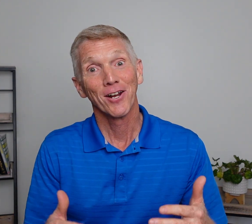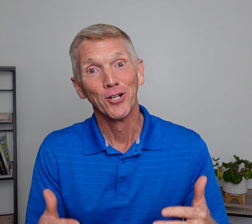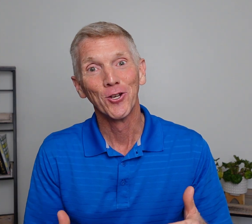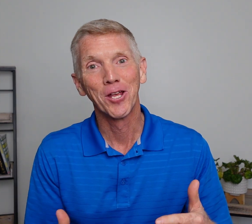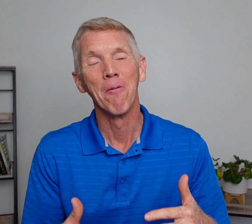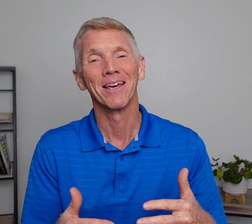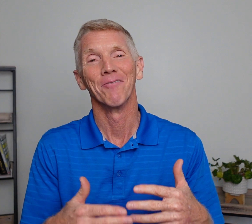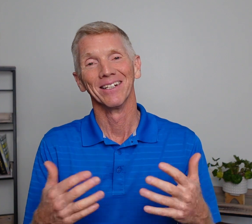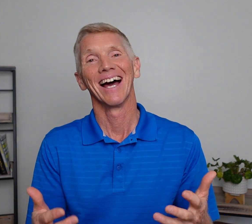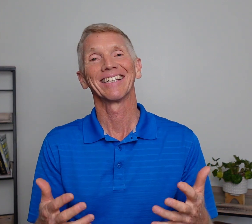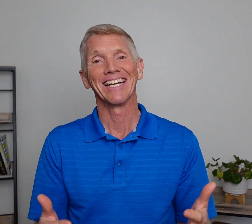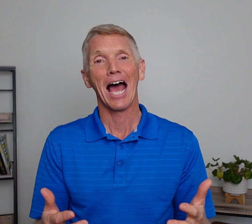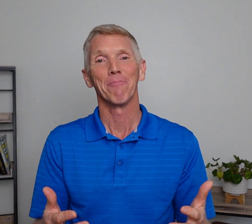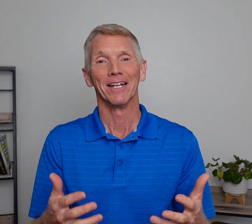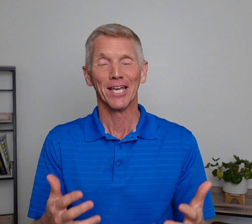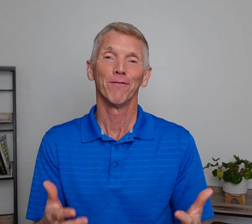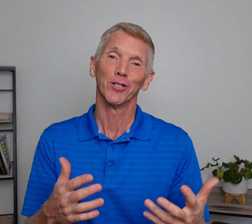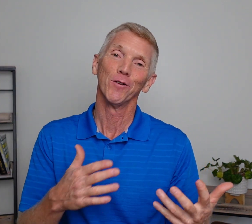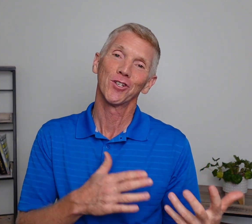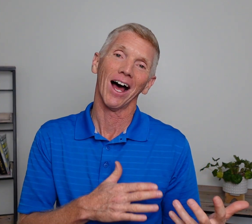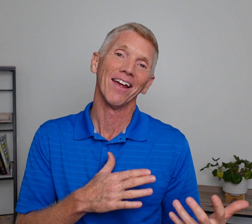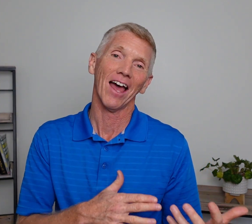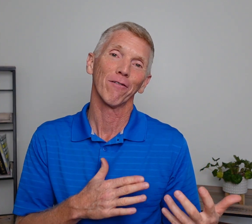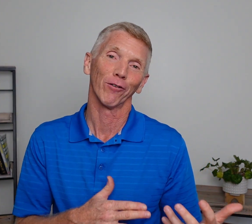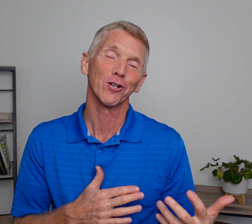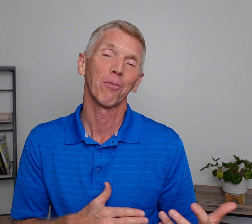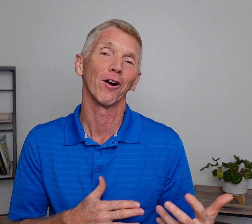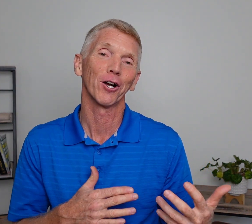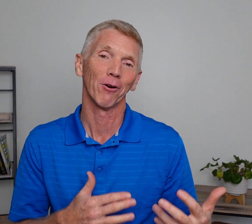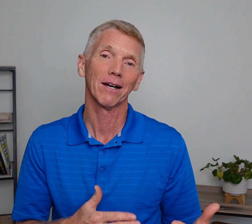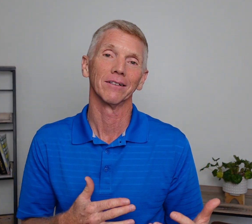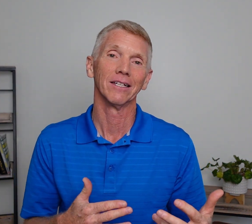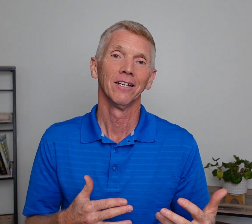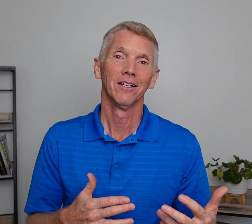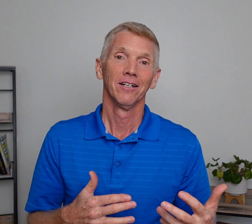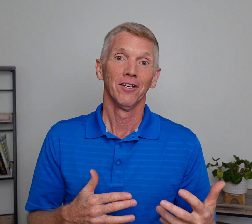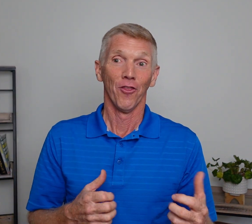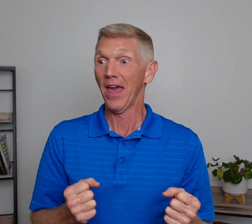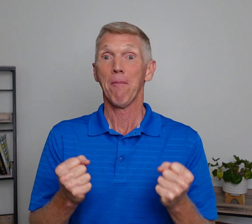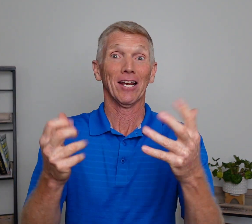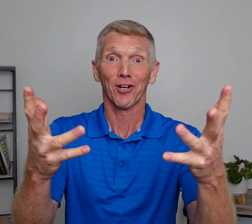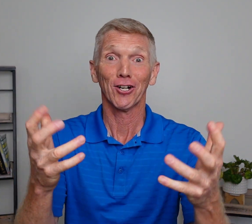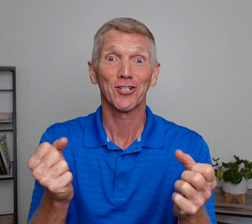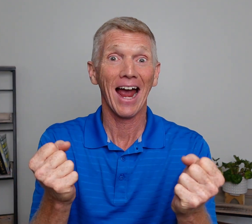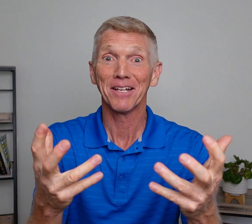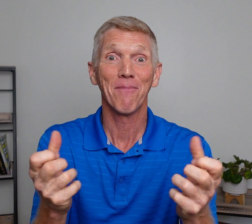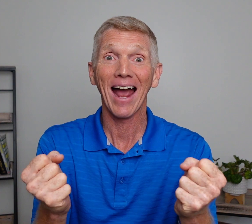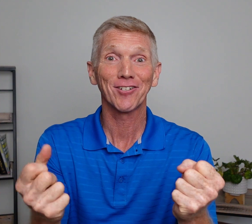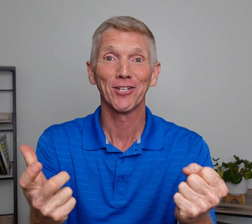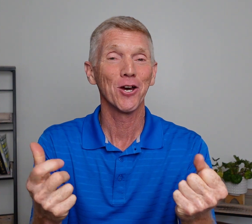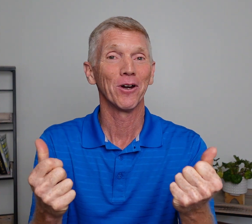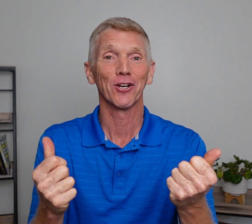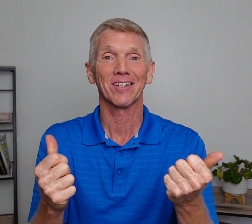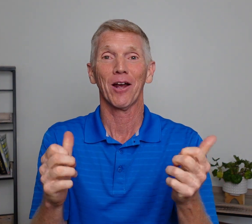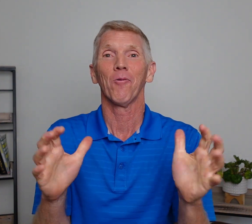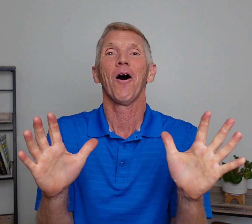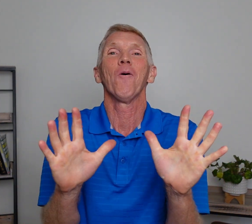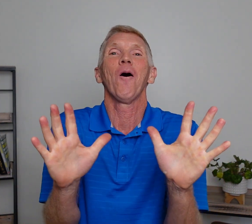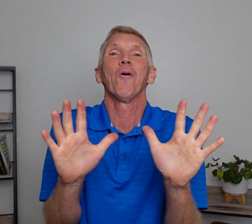introduce something that will likely happen if you've signed that first part correctly. Then you may start signing back to you, and you're going to say, whoa, whoa,